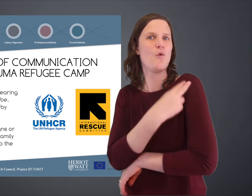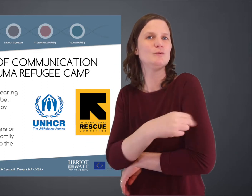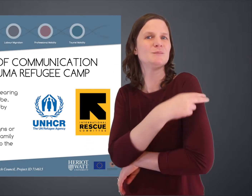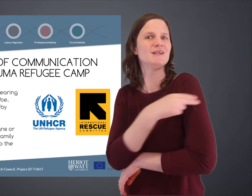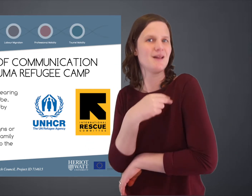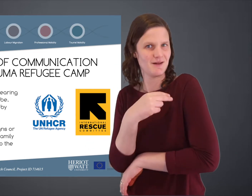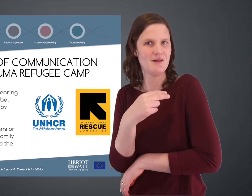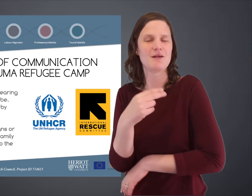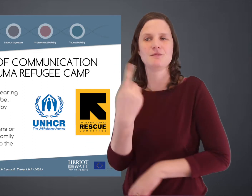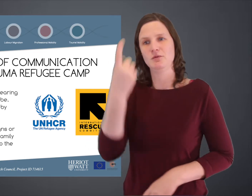Now, another example.